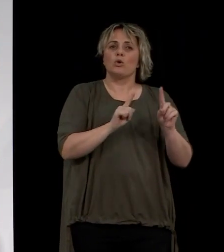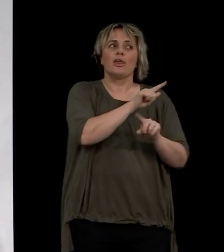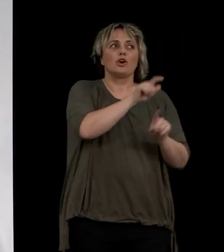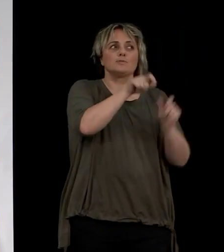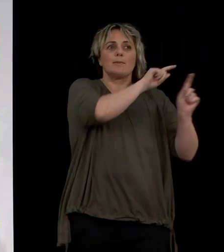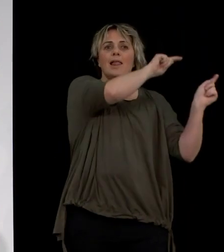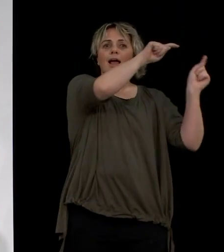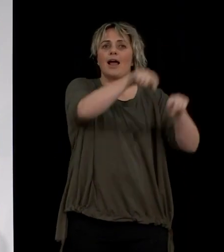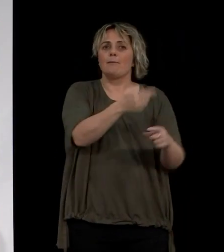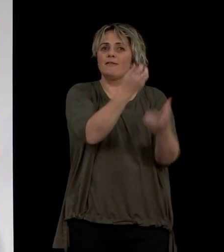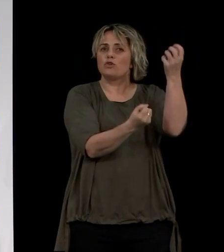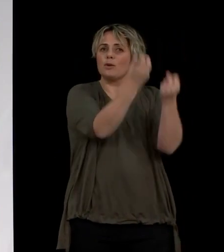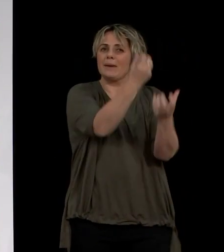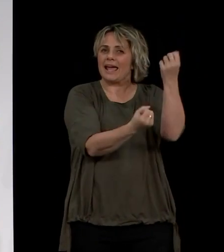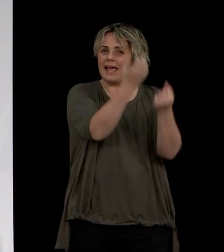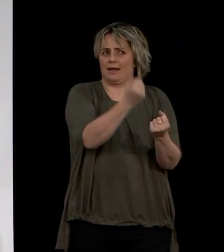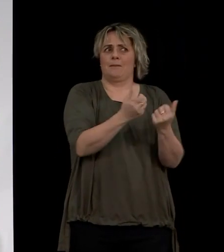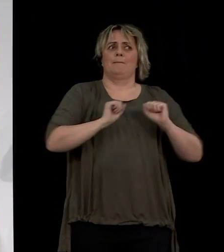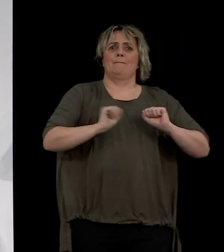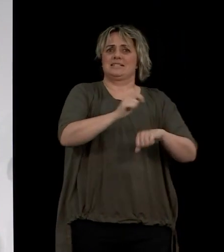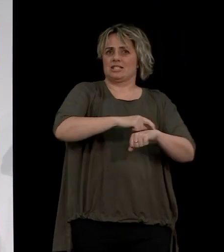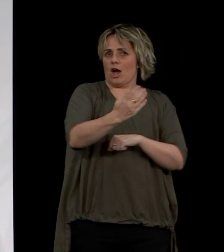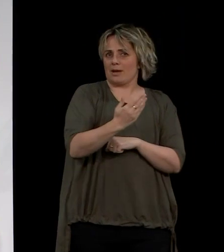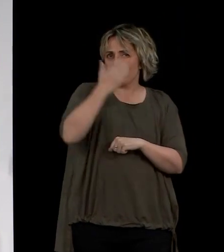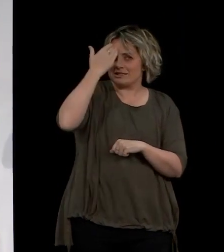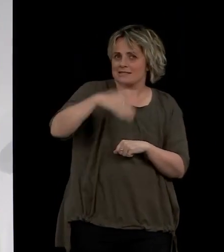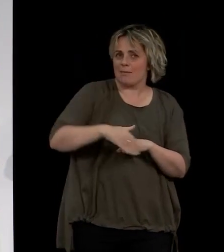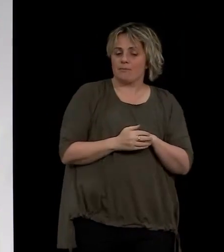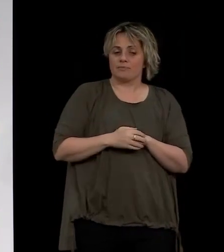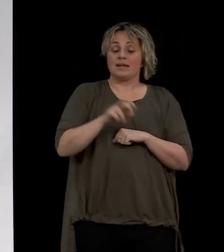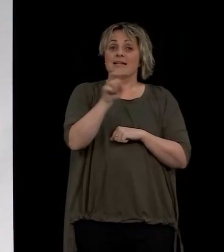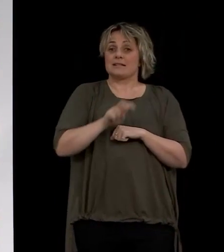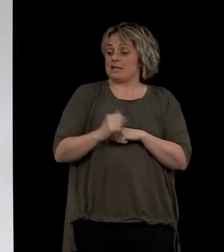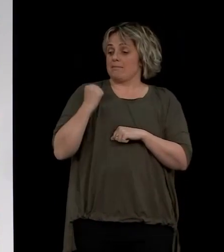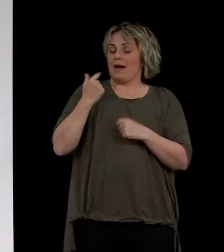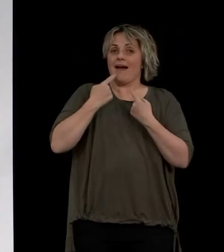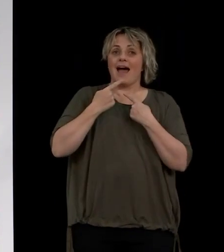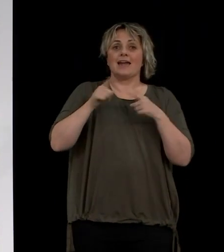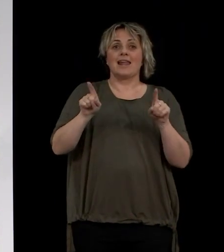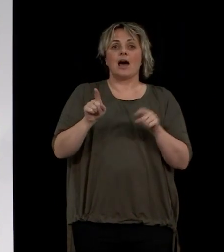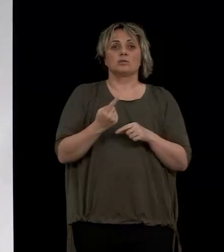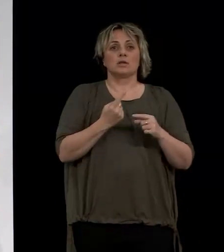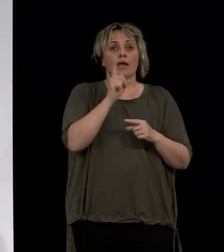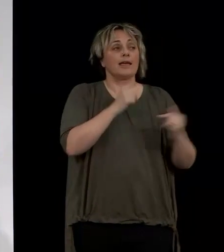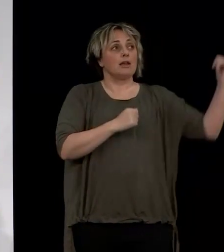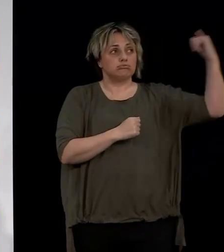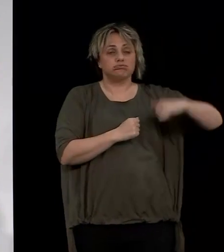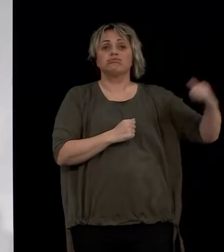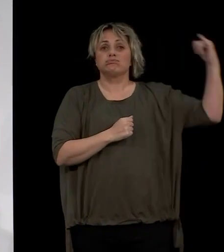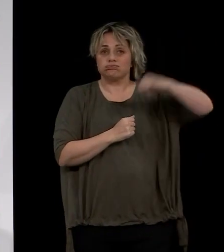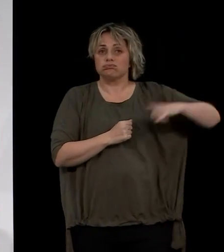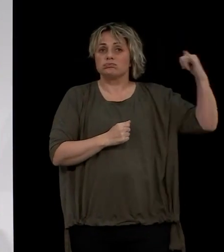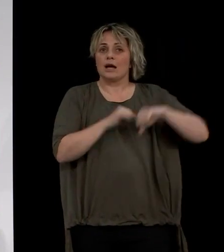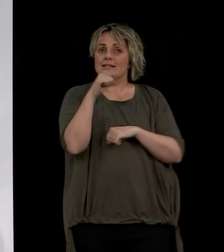summer harvest period for our agri-court sector. In September, we announced that the first stage of one-way quarantine-free travel